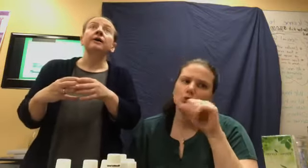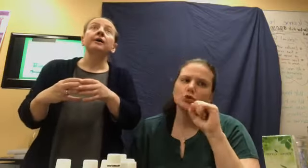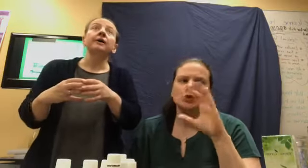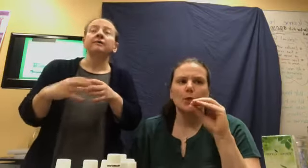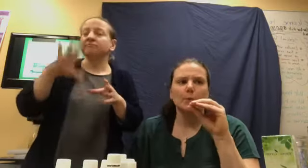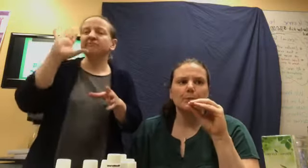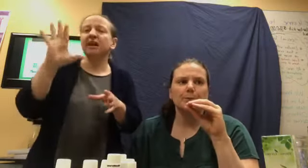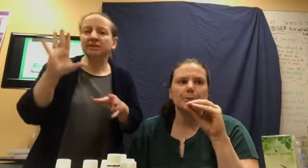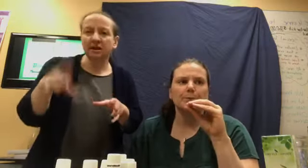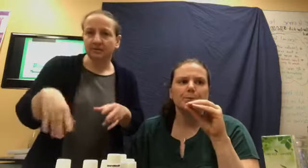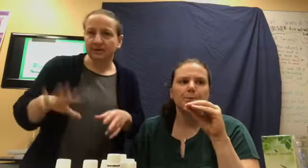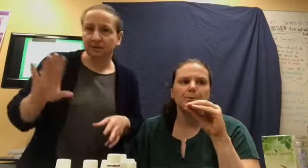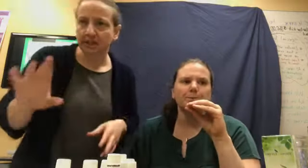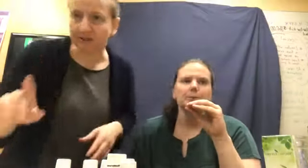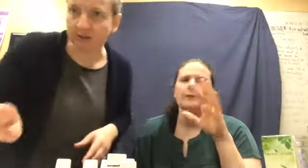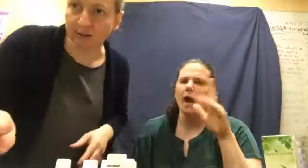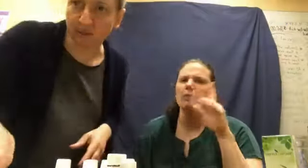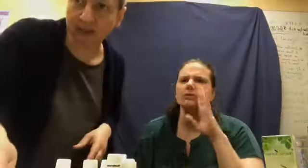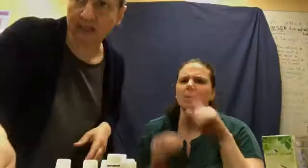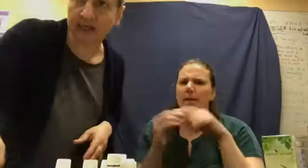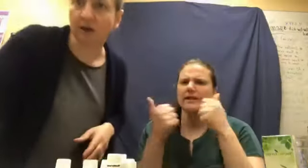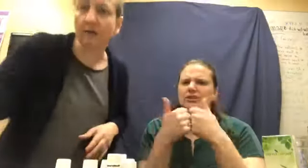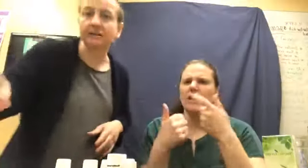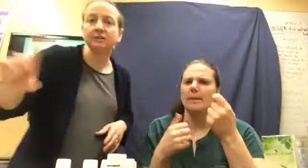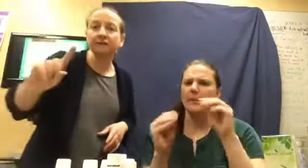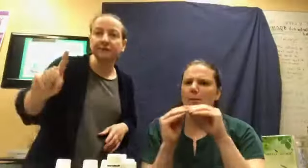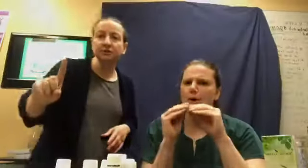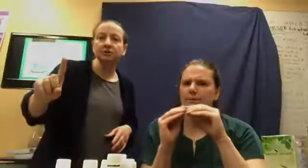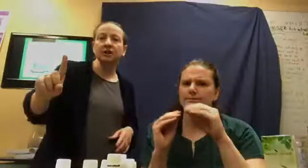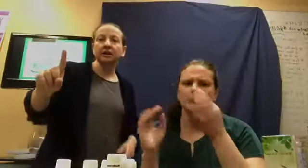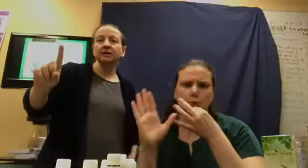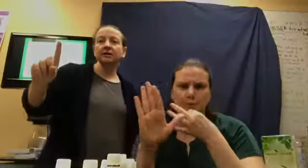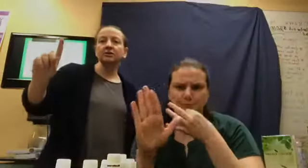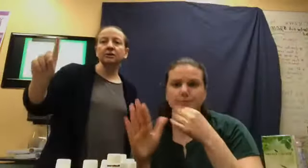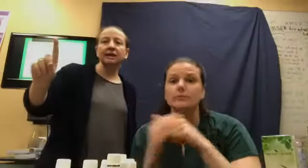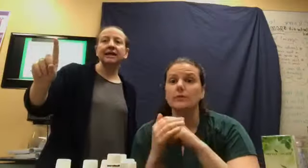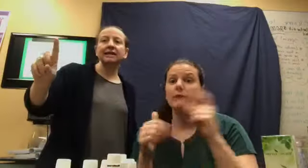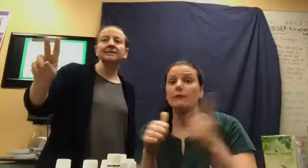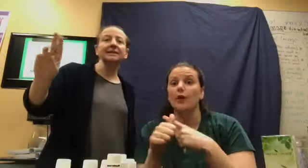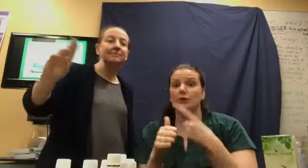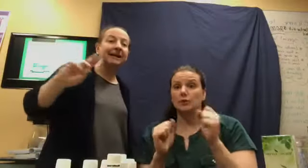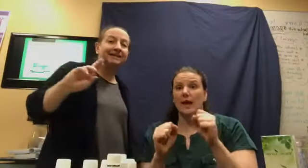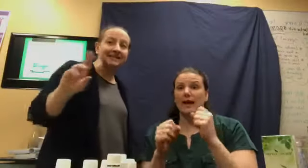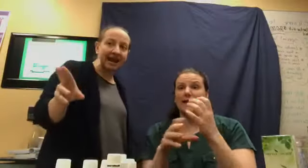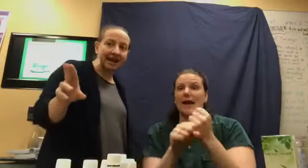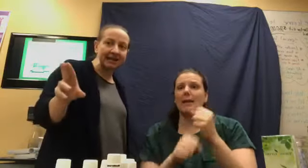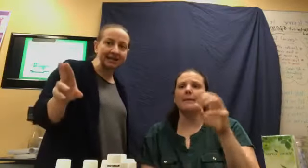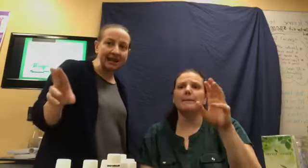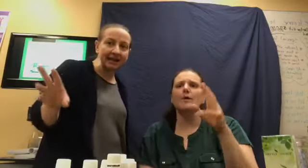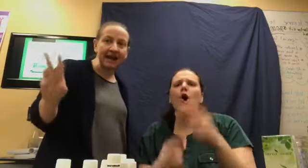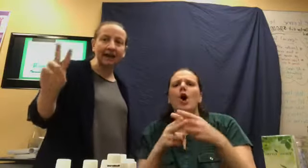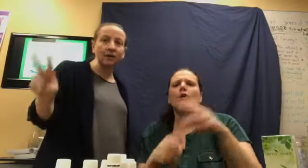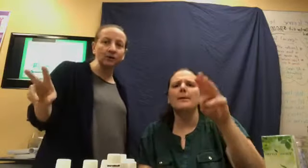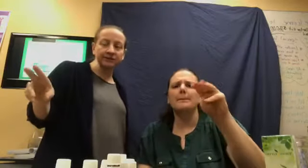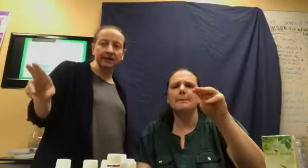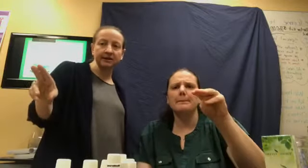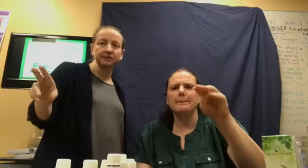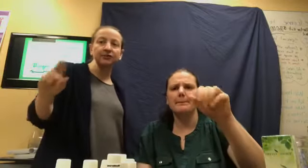So, I'll talk about the challenge a little more in a second. Alright. So, the first thing that you can get is the maintain. And, that wholesales for